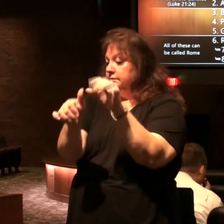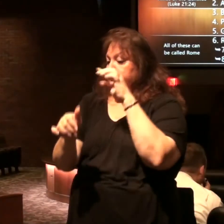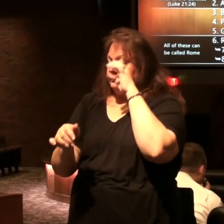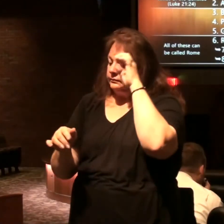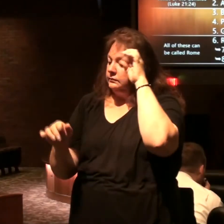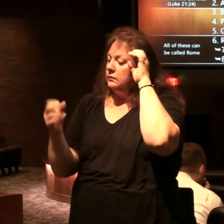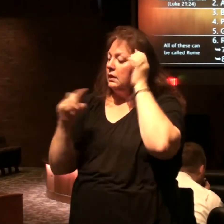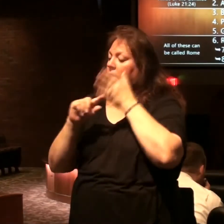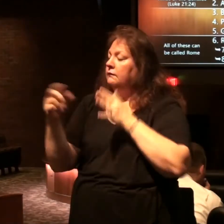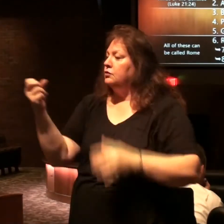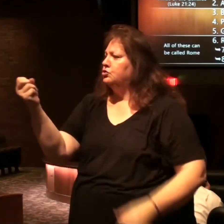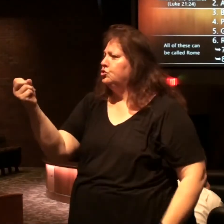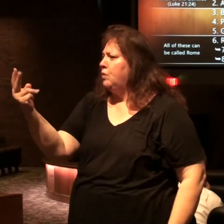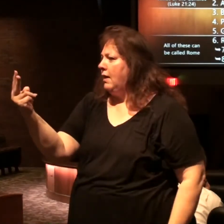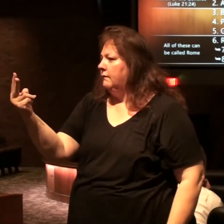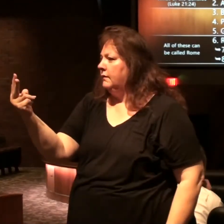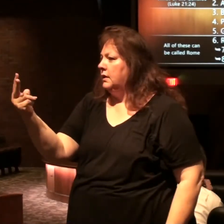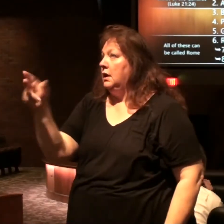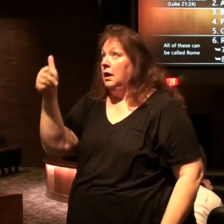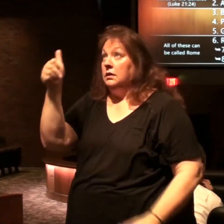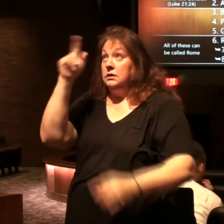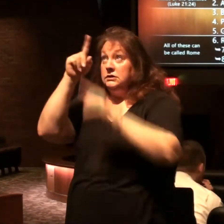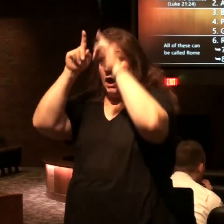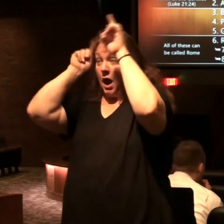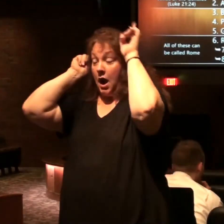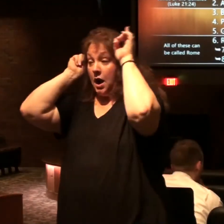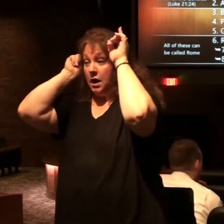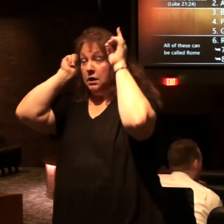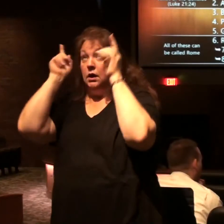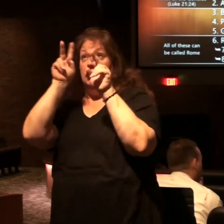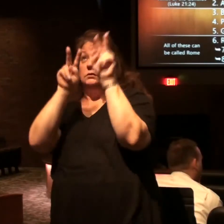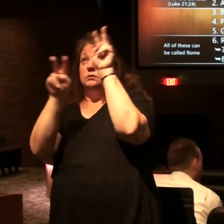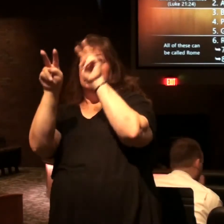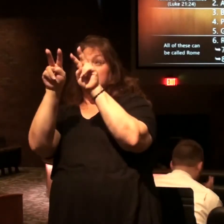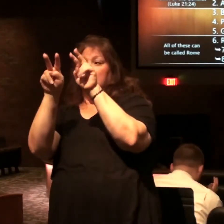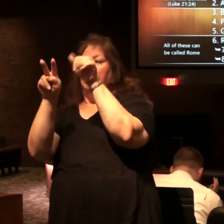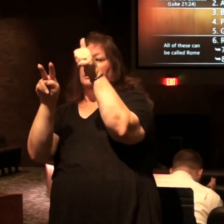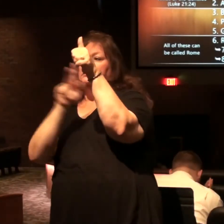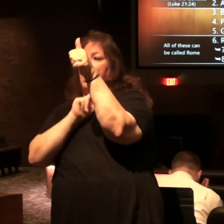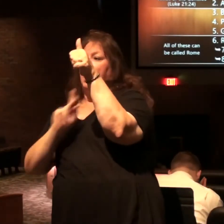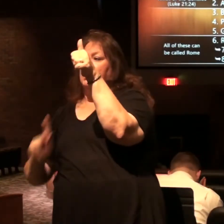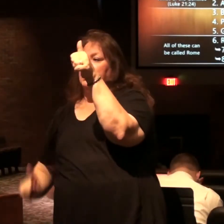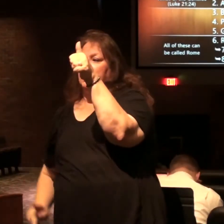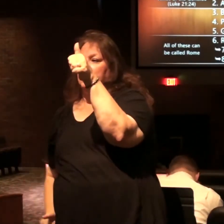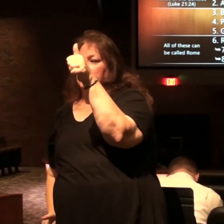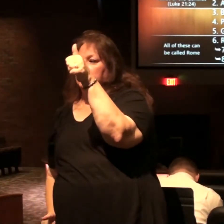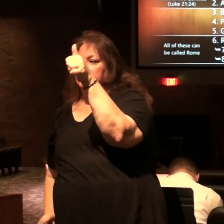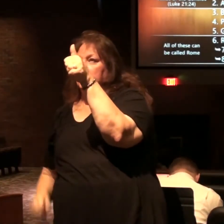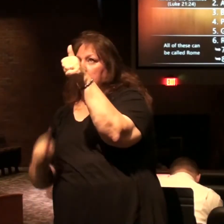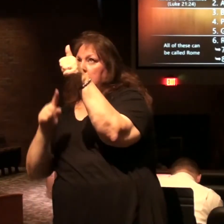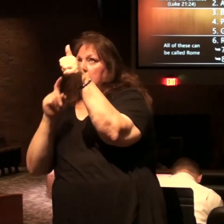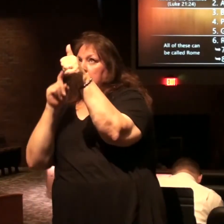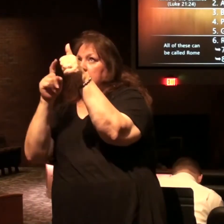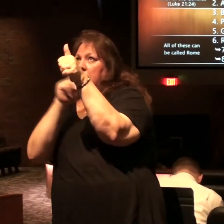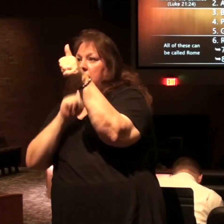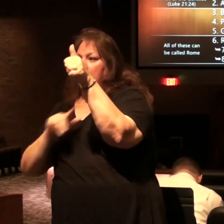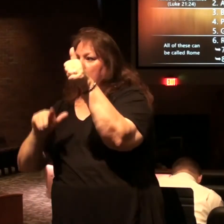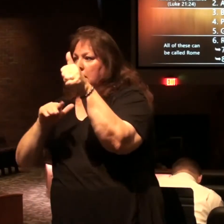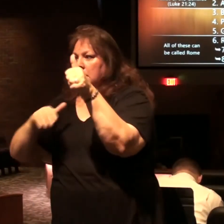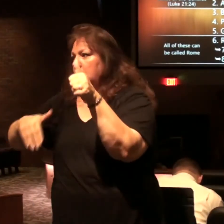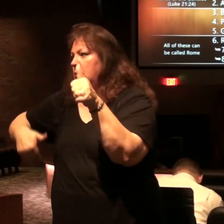verse 12 the ten horns which you saw are ten kings which have not yet received the kingdom